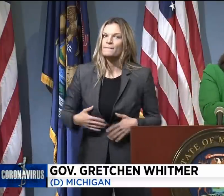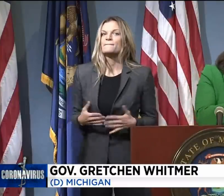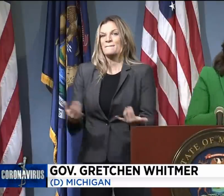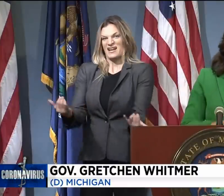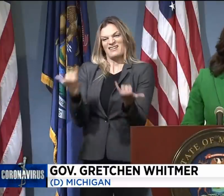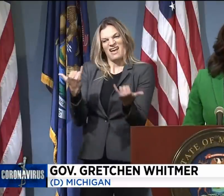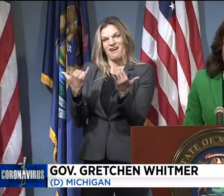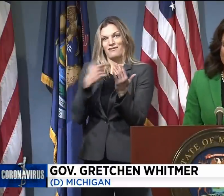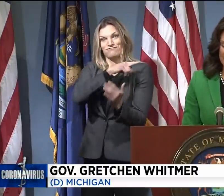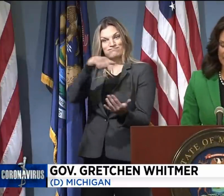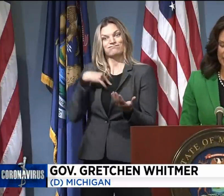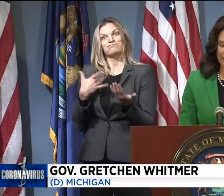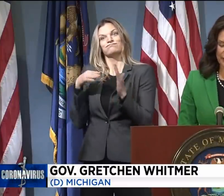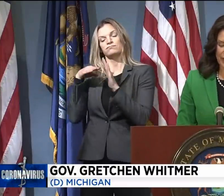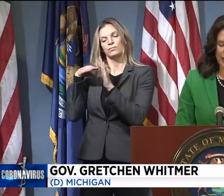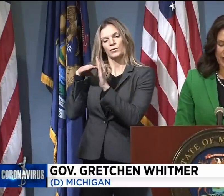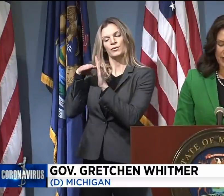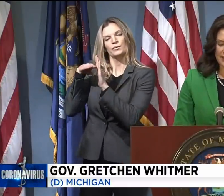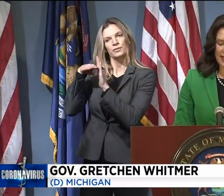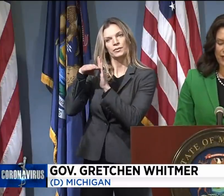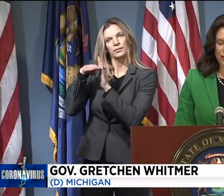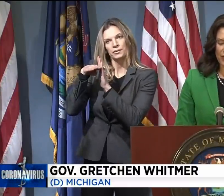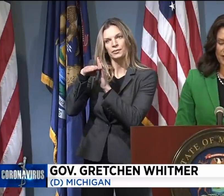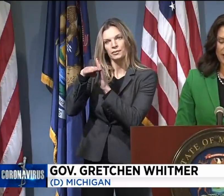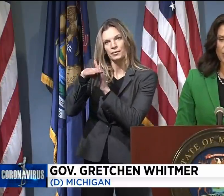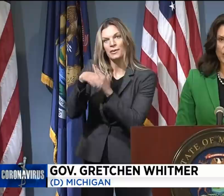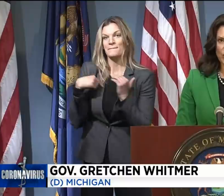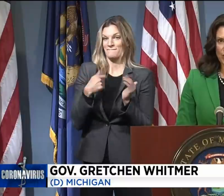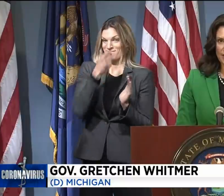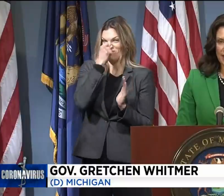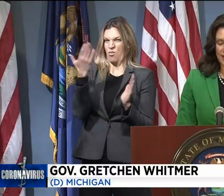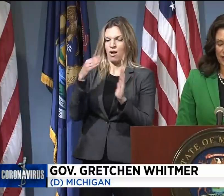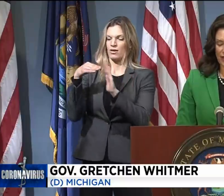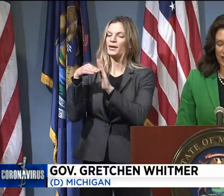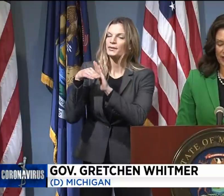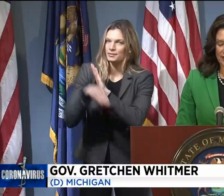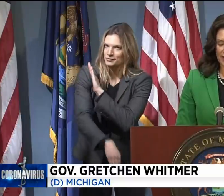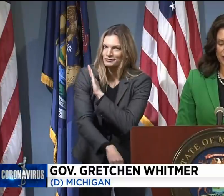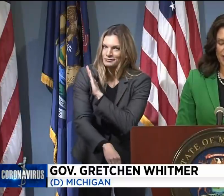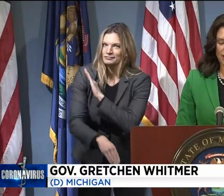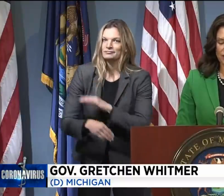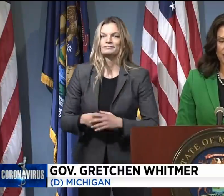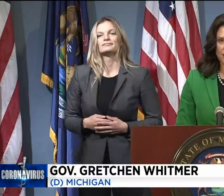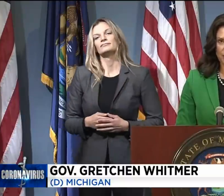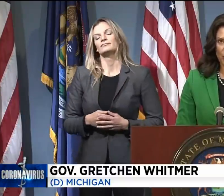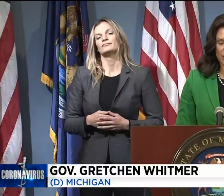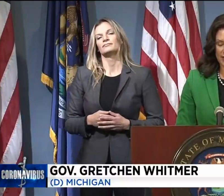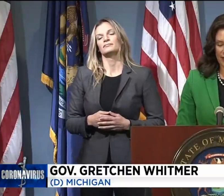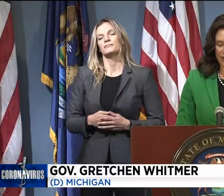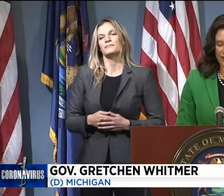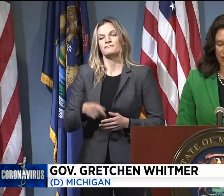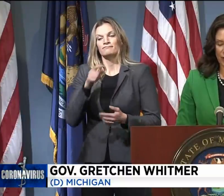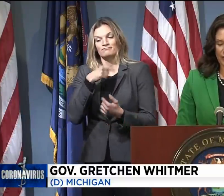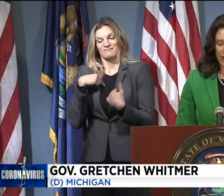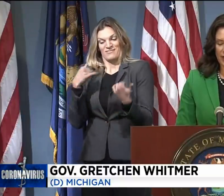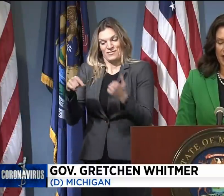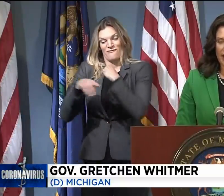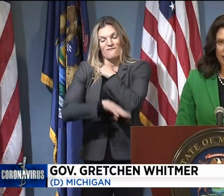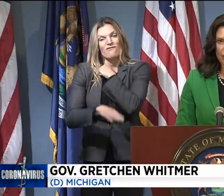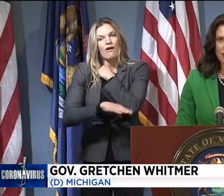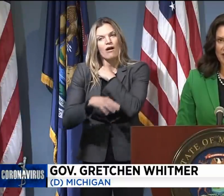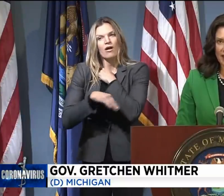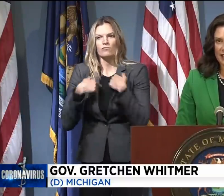want to see that become a decline. To get through this and to ensure the safety of our kids, educators, and support staff this fall,